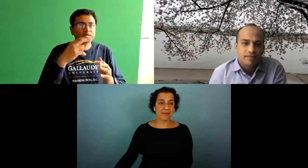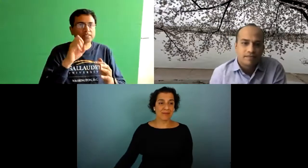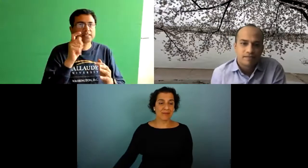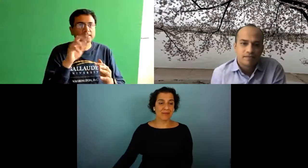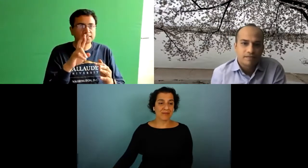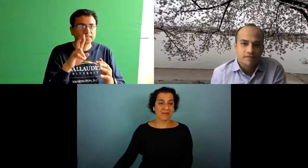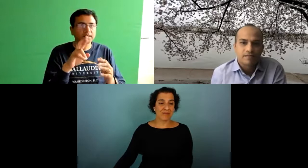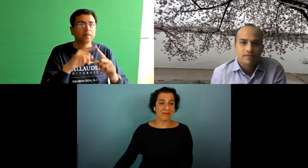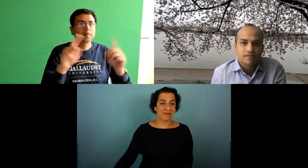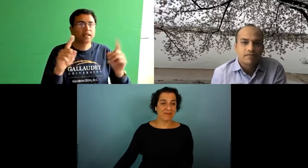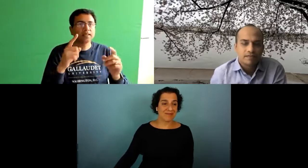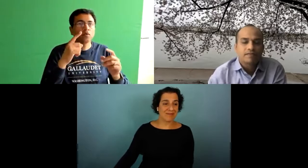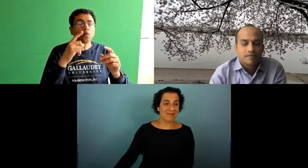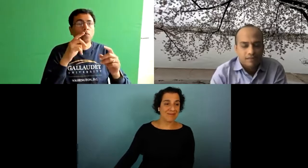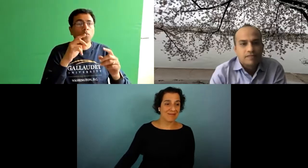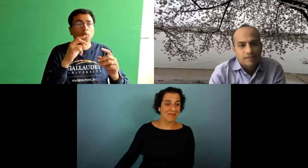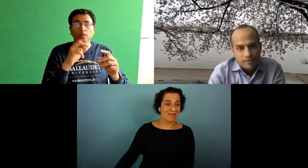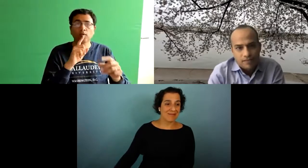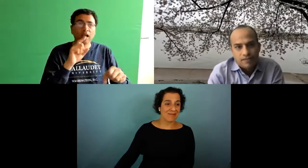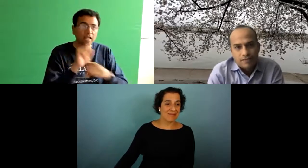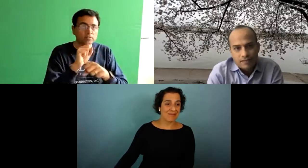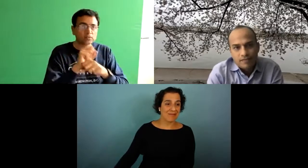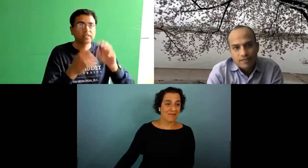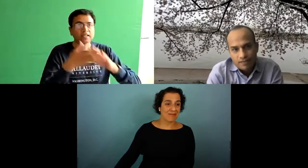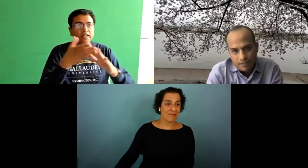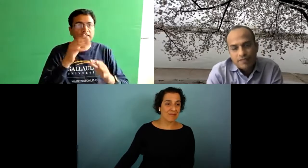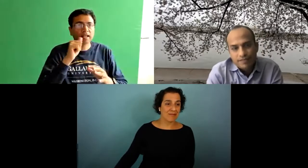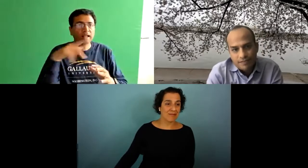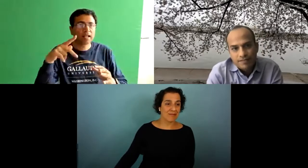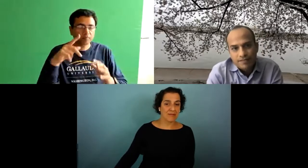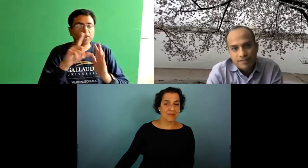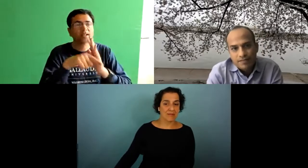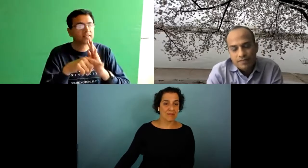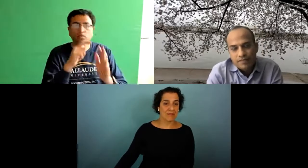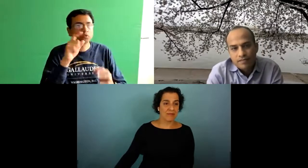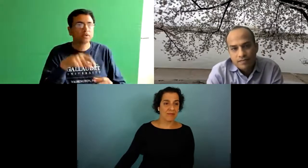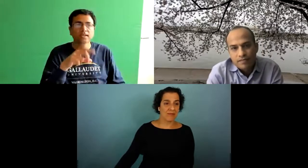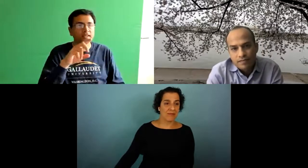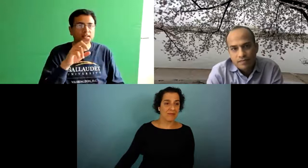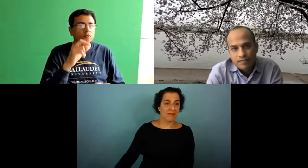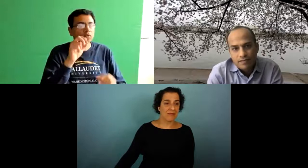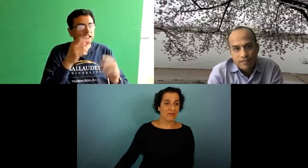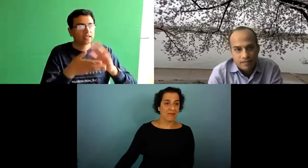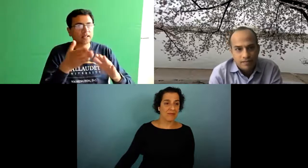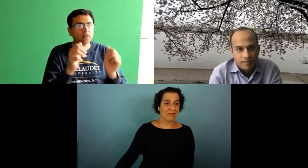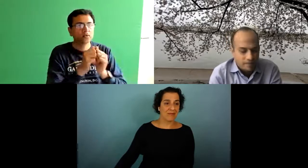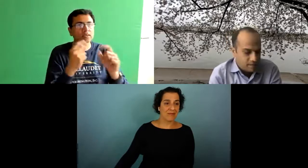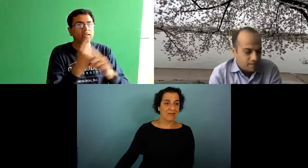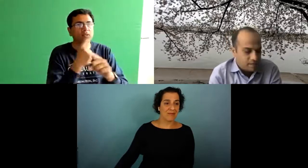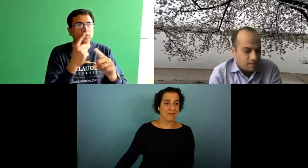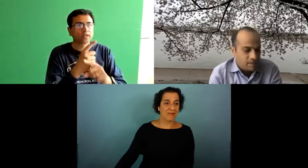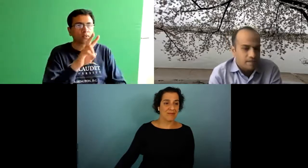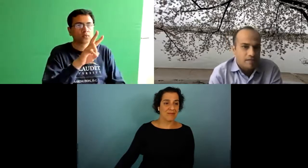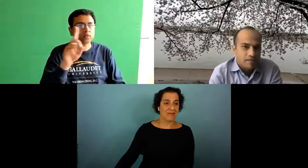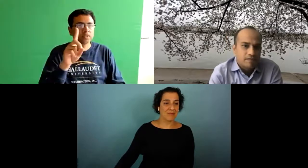training requires depth sensors but when you actually run the application then you